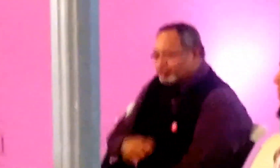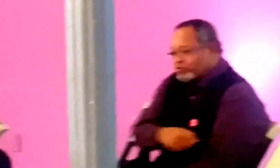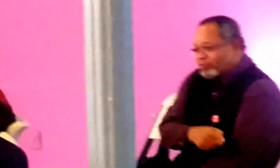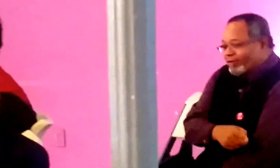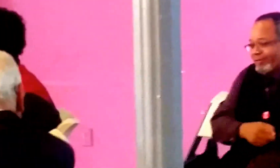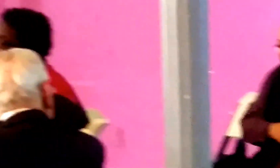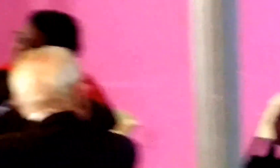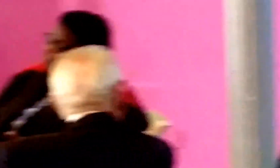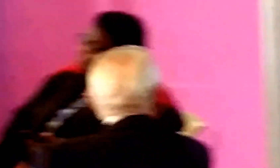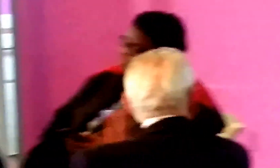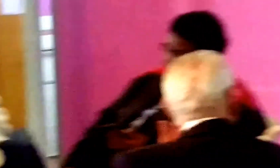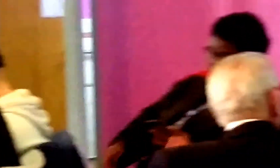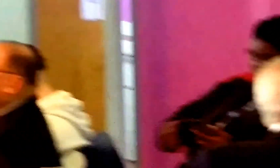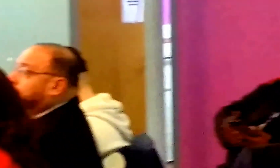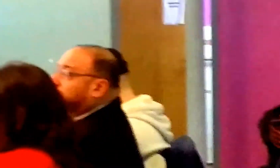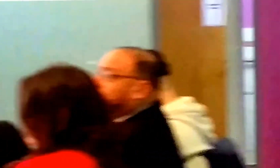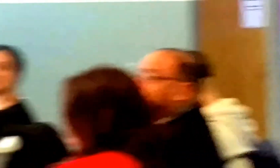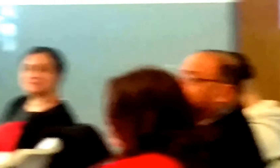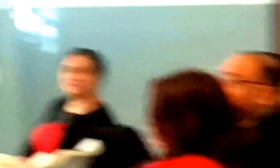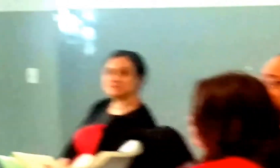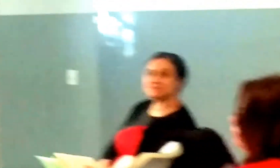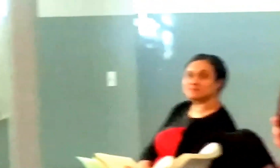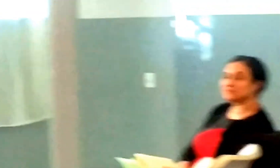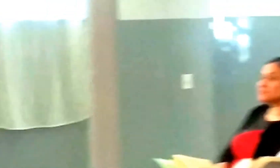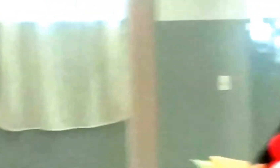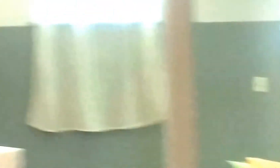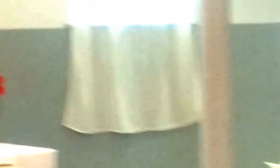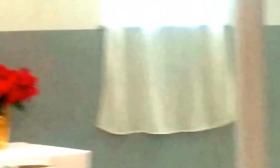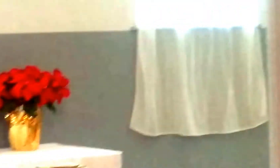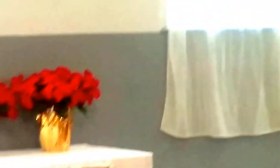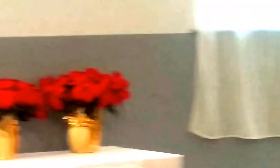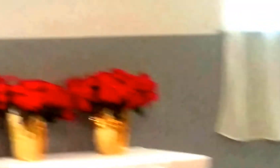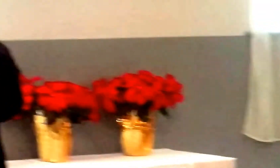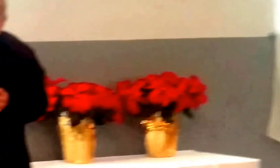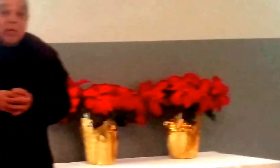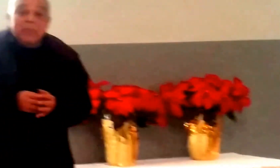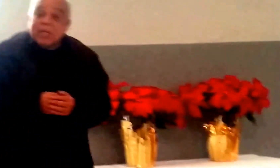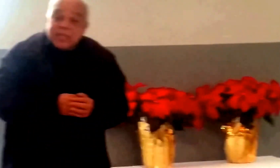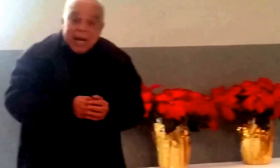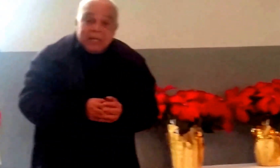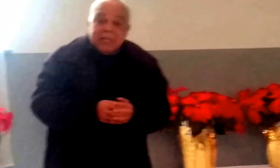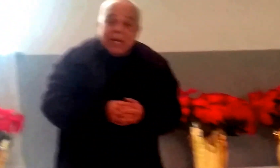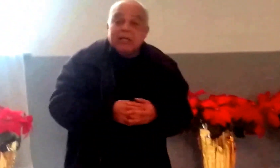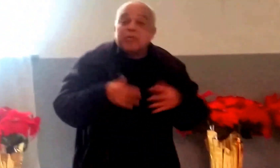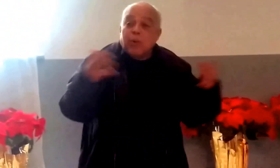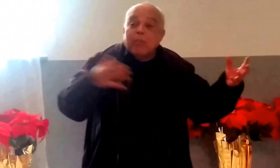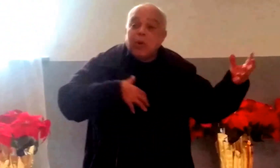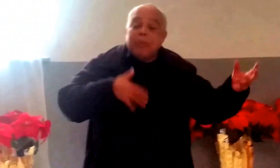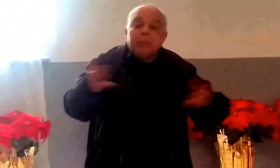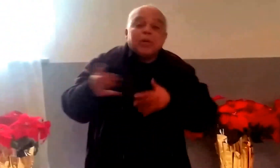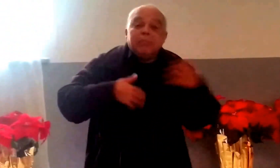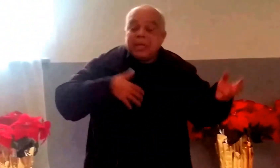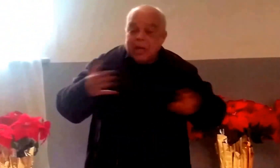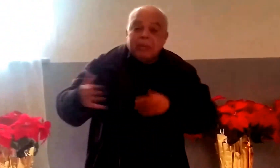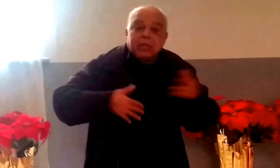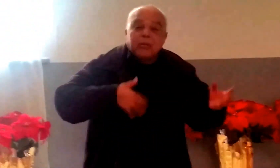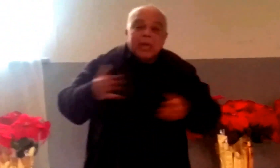particular area. Uh, so I hope, uh, today's going be an exciting day. There's more and more people going to be coming for